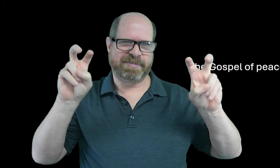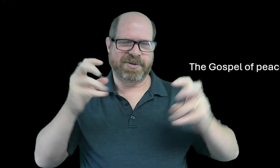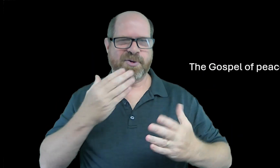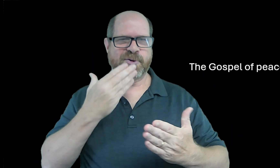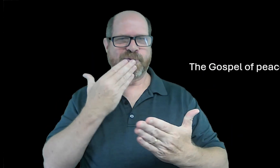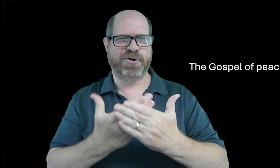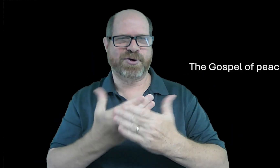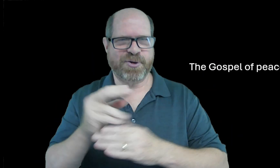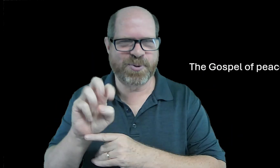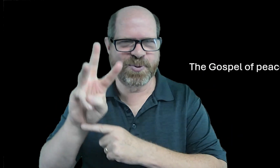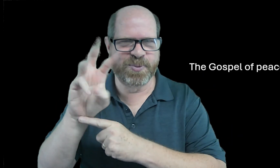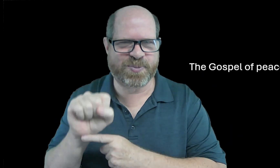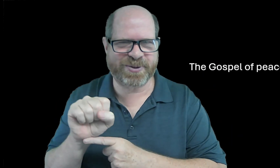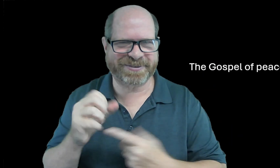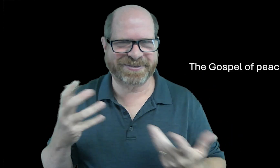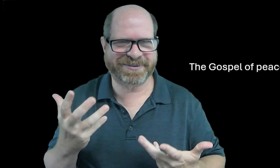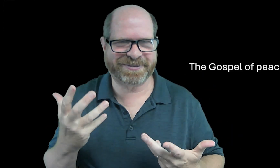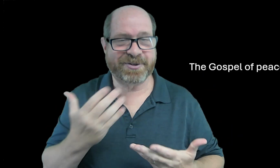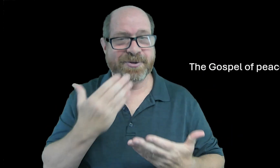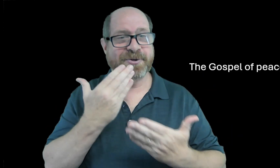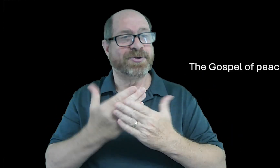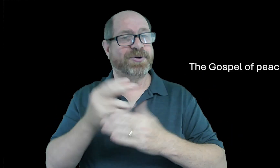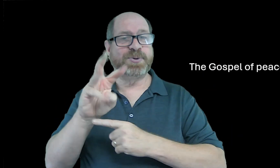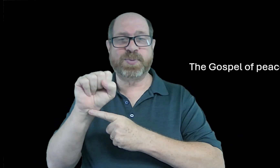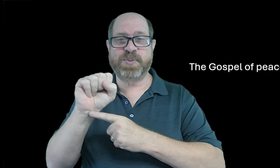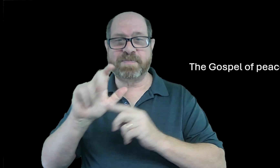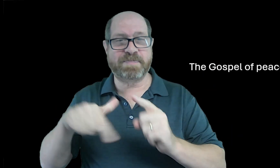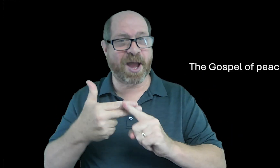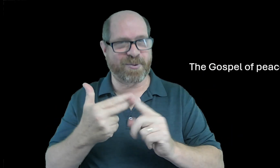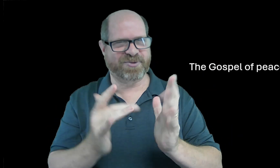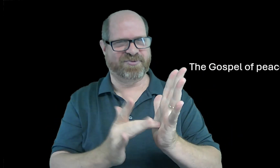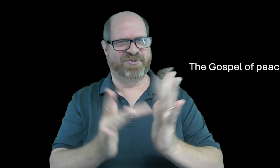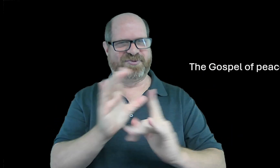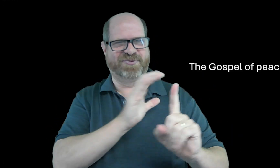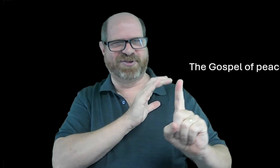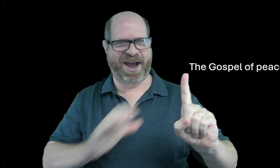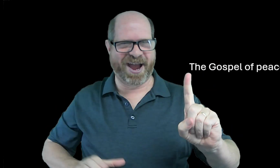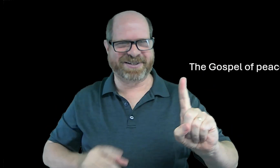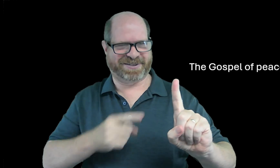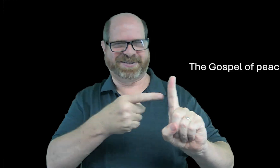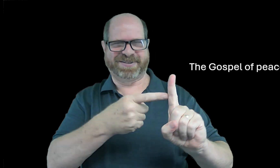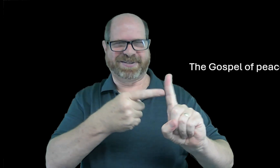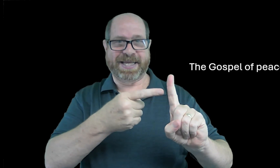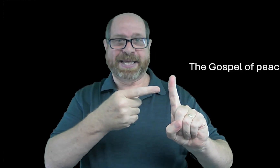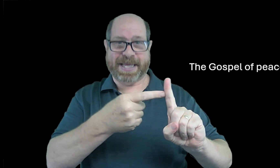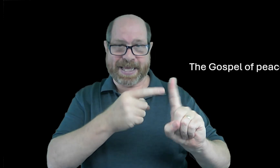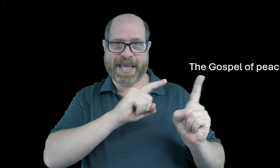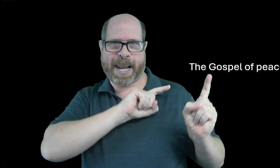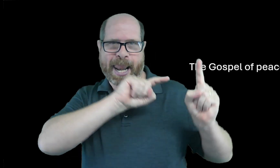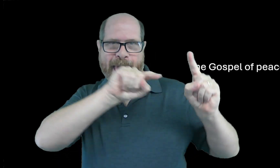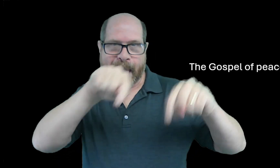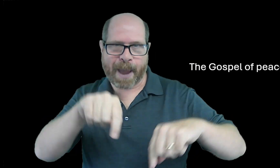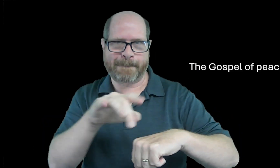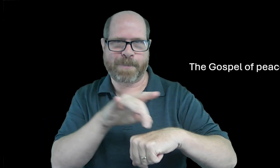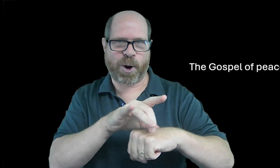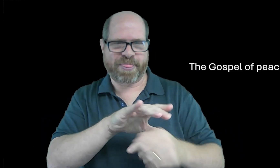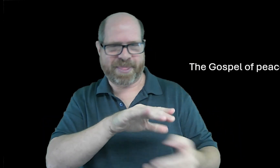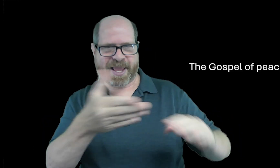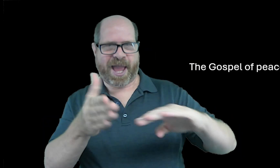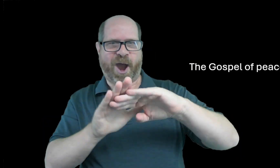the gospel that means good news and the good news is about jesus christ that he came to the earth